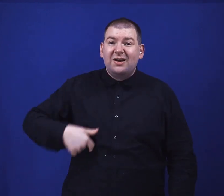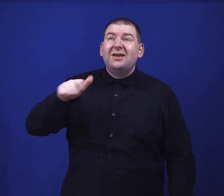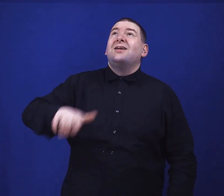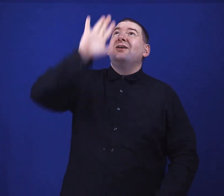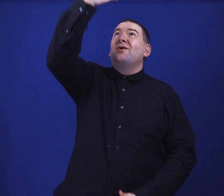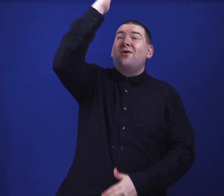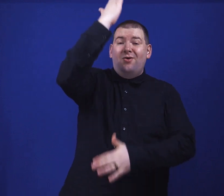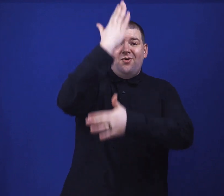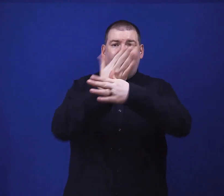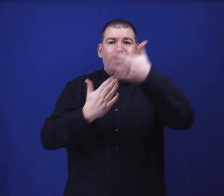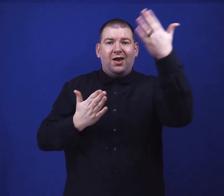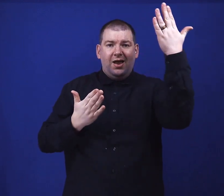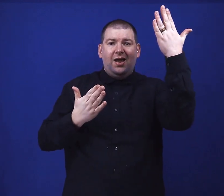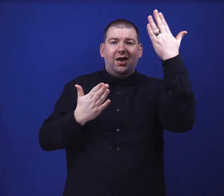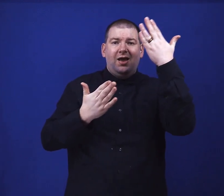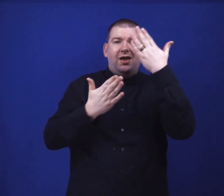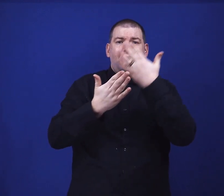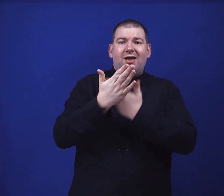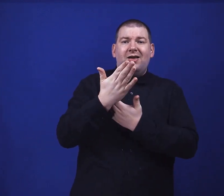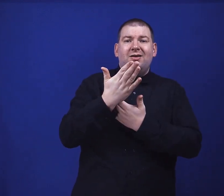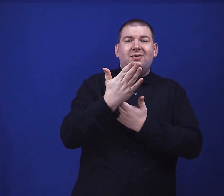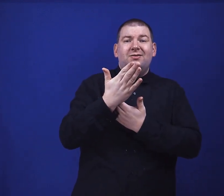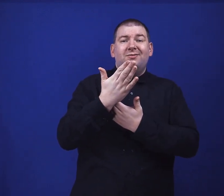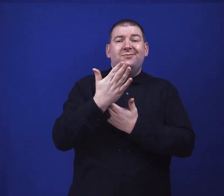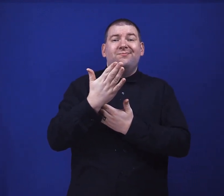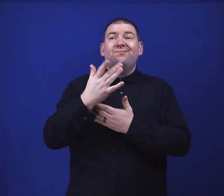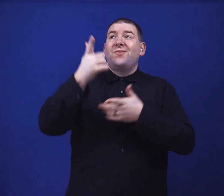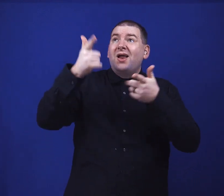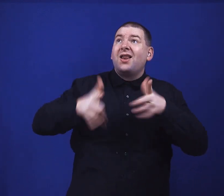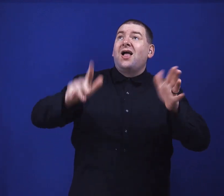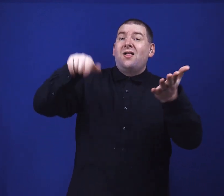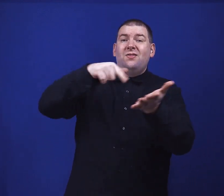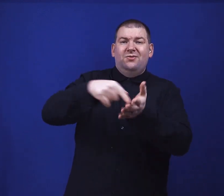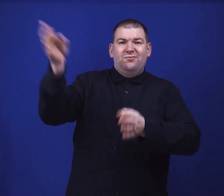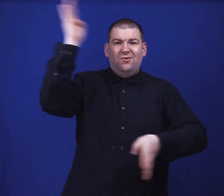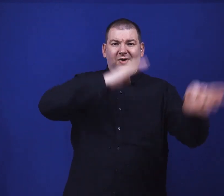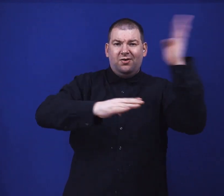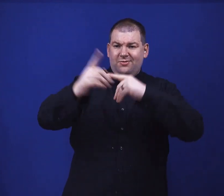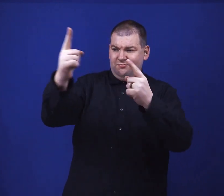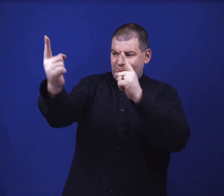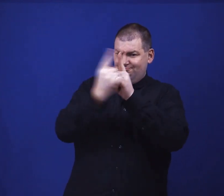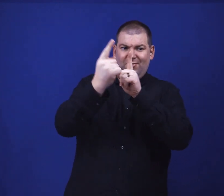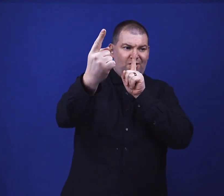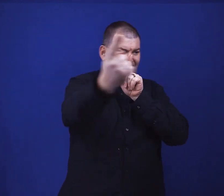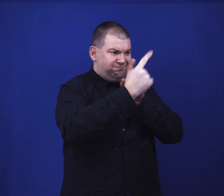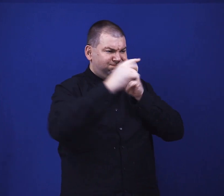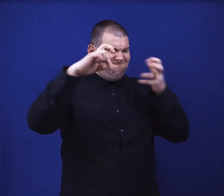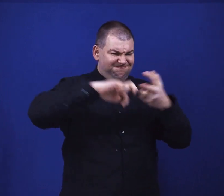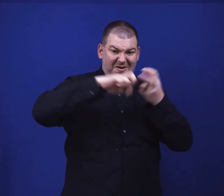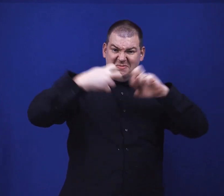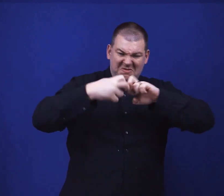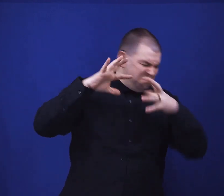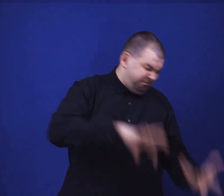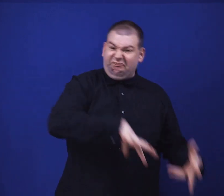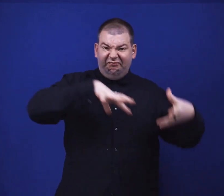To stand the raging tide You've allowed this trial to come my